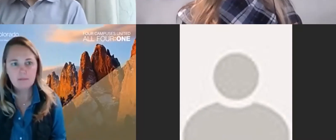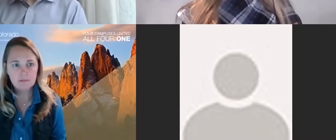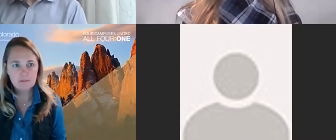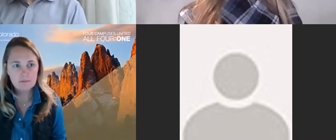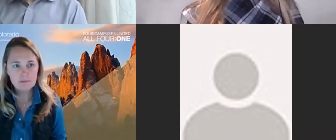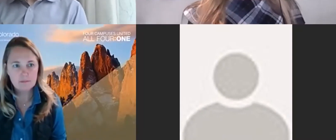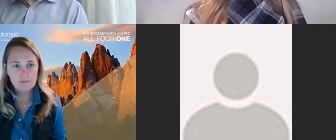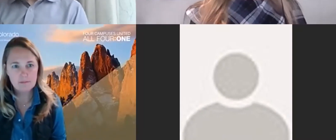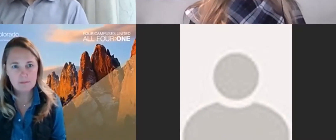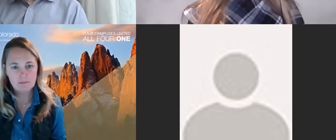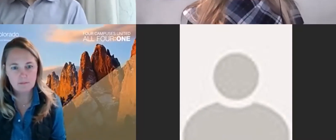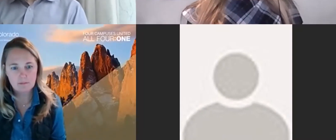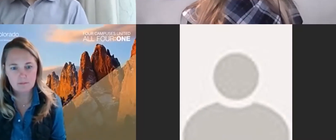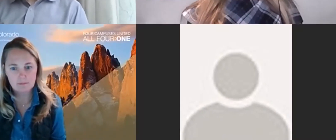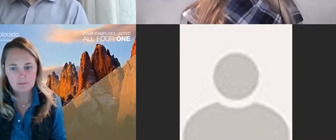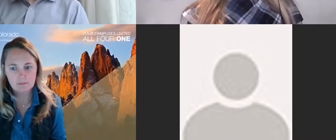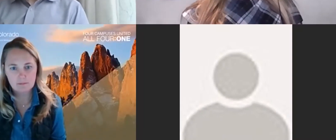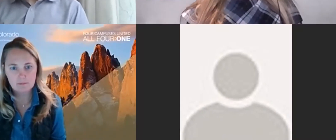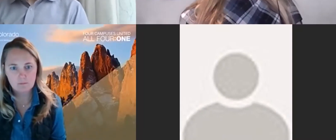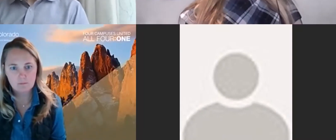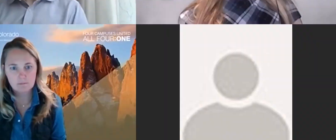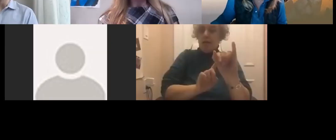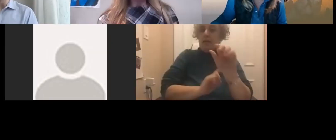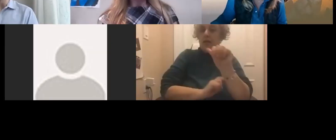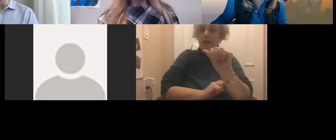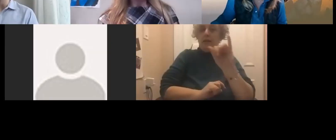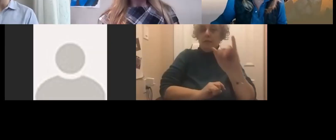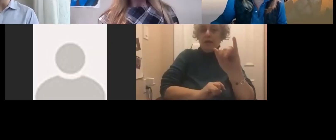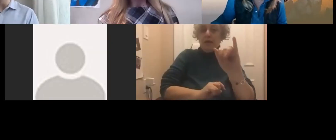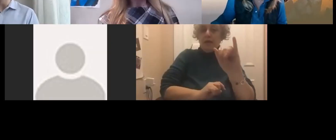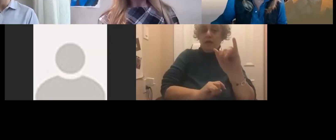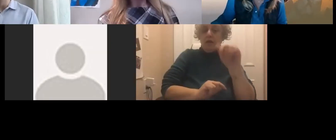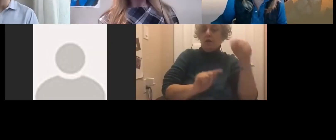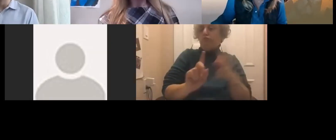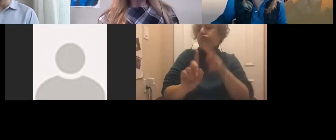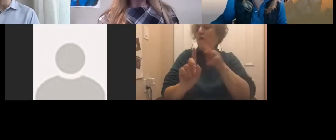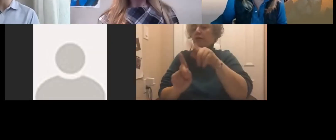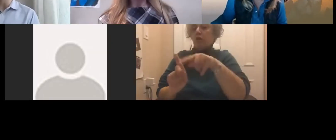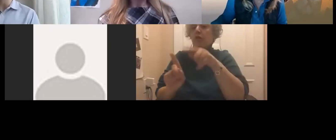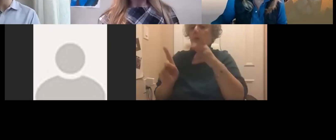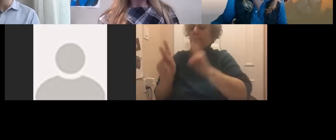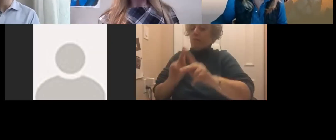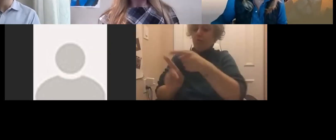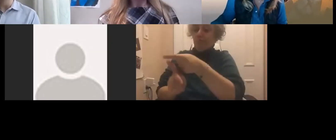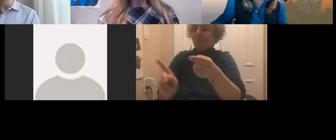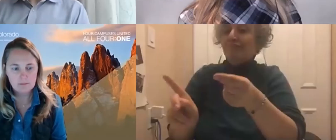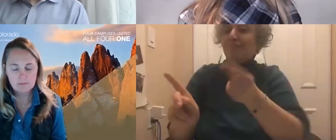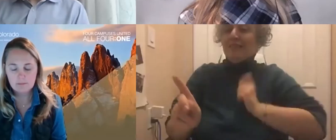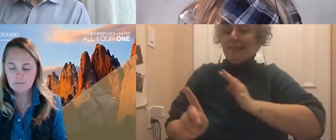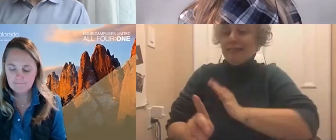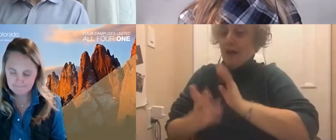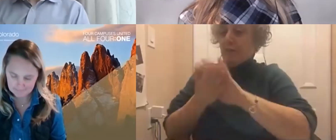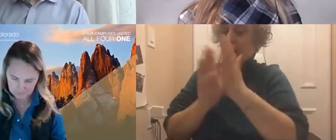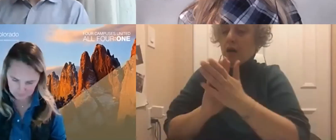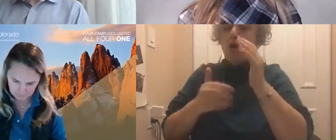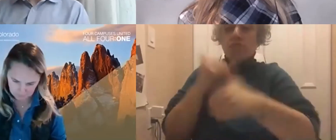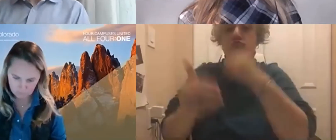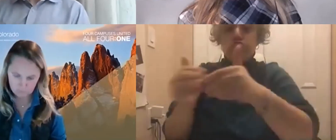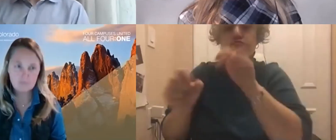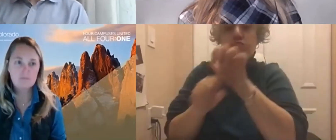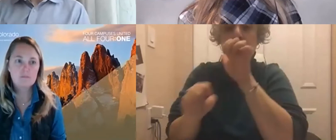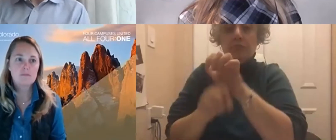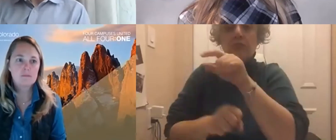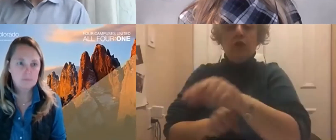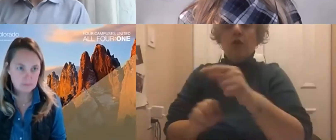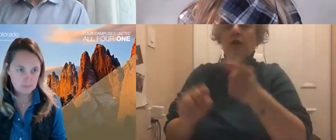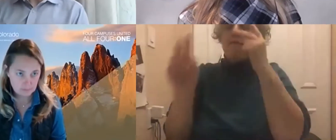to make people more productive and figure out the tools and things that they